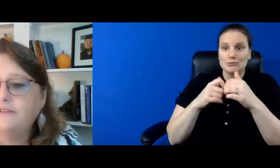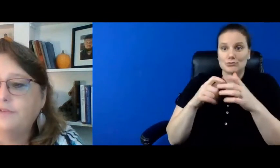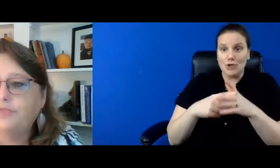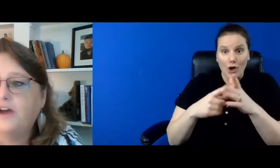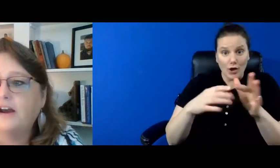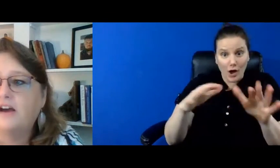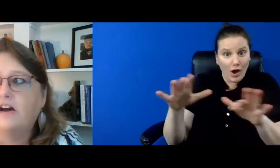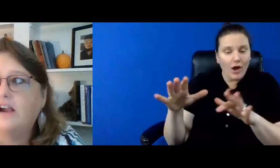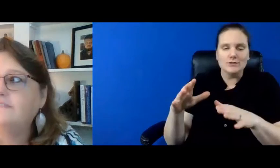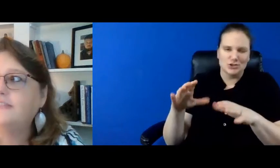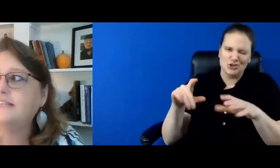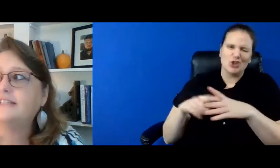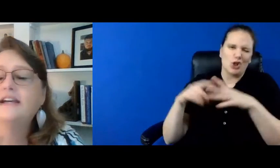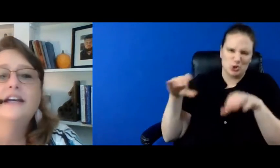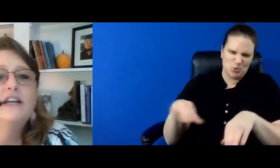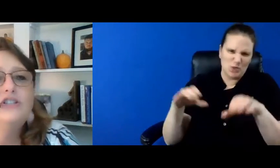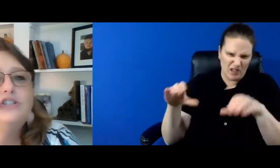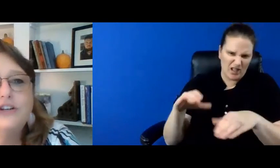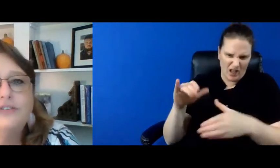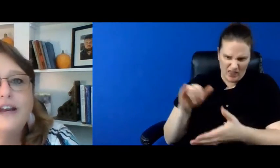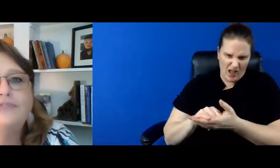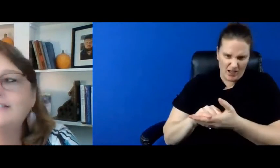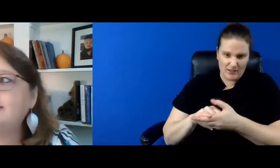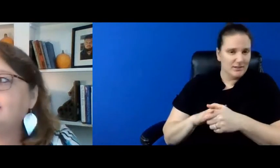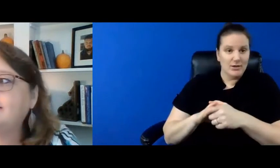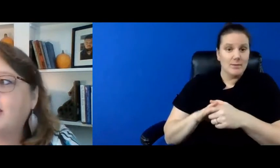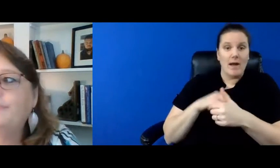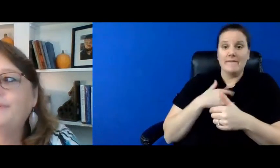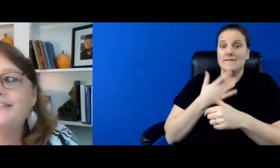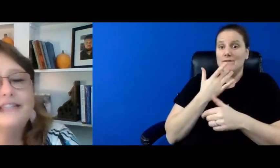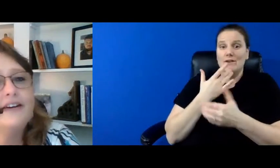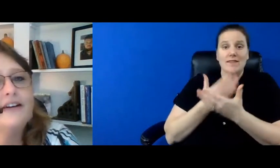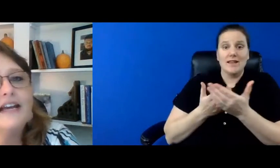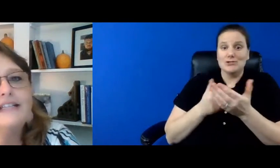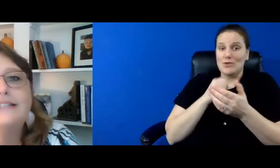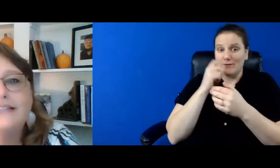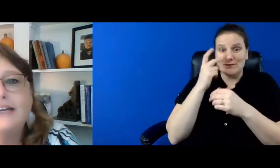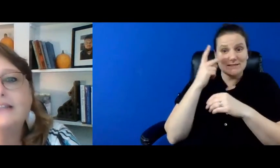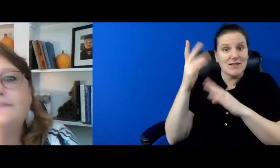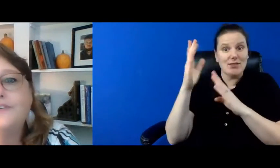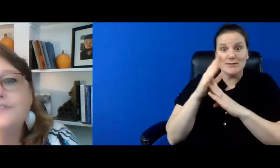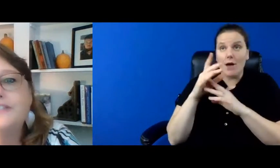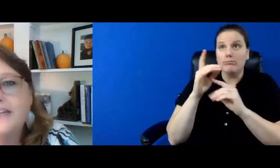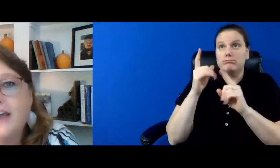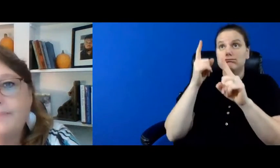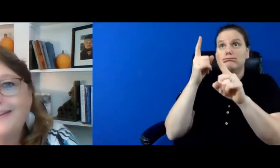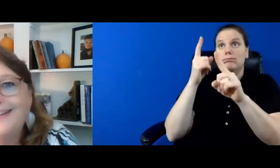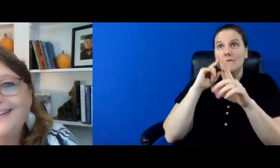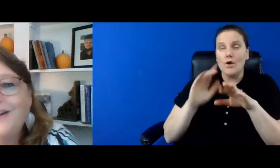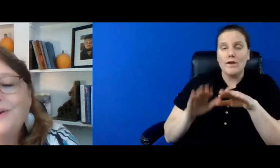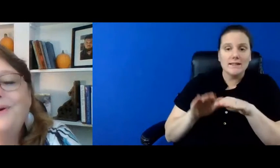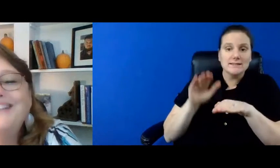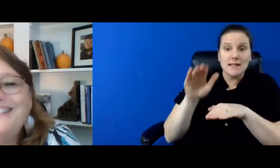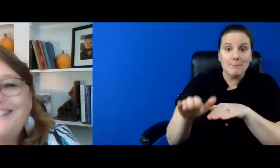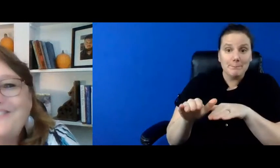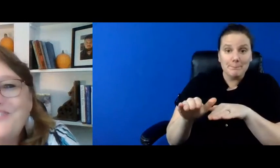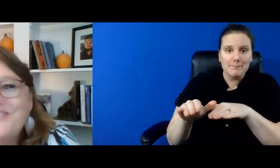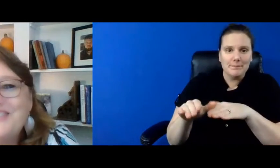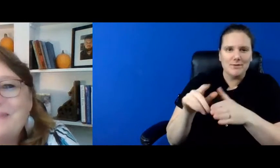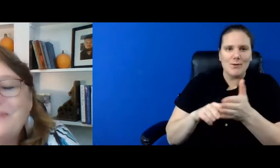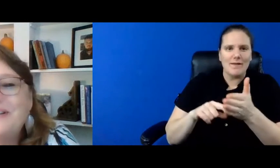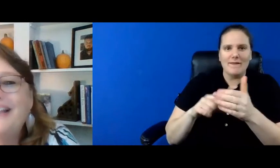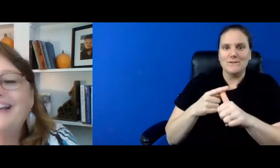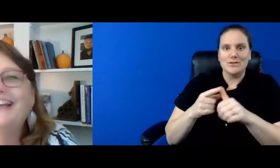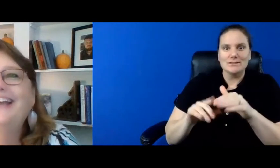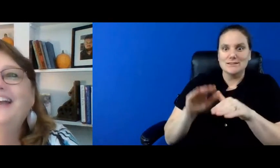my favorite thought on all of this is you don't have to see the top of the staircase to take the first step what does that